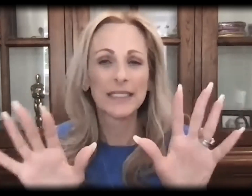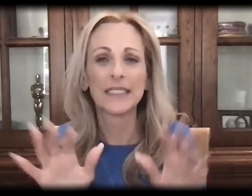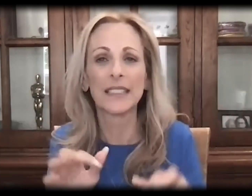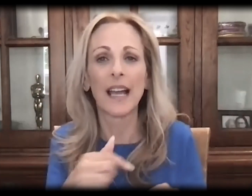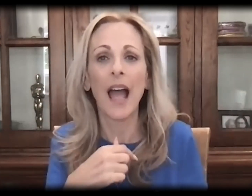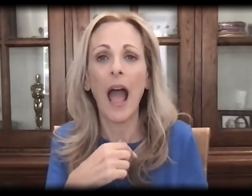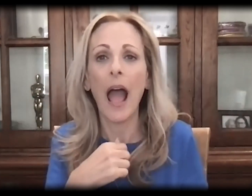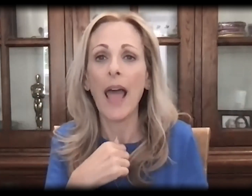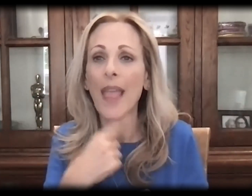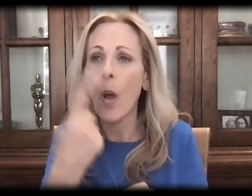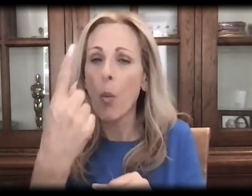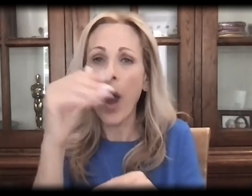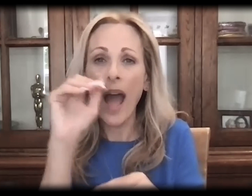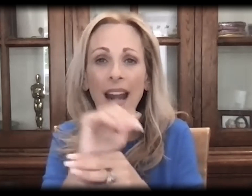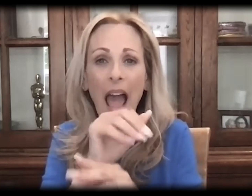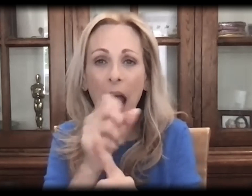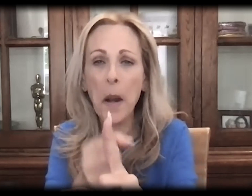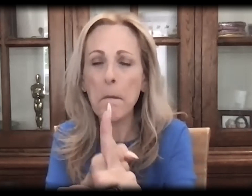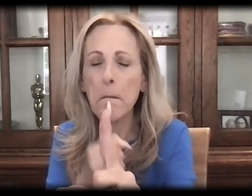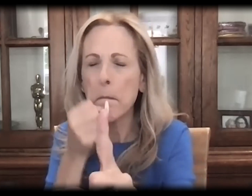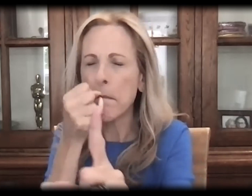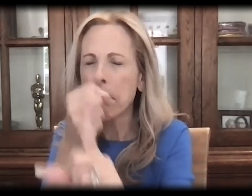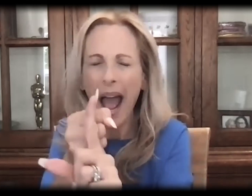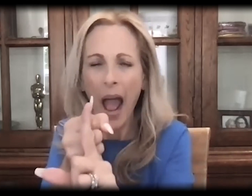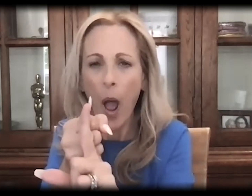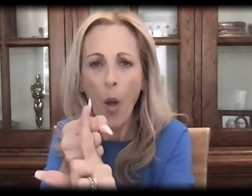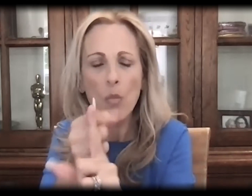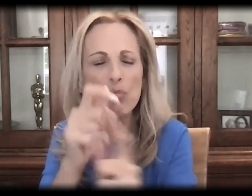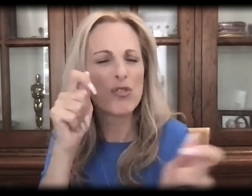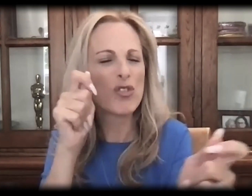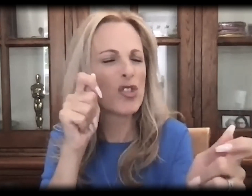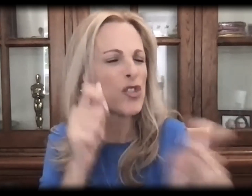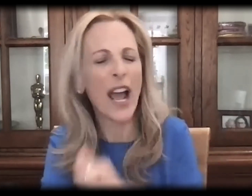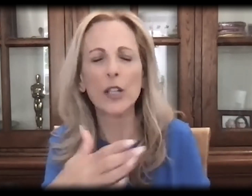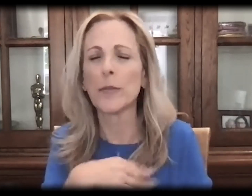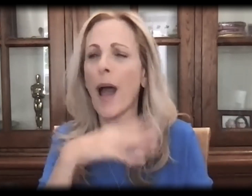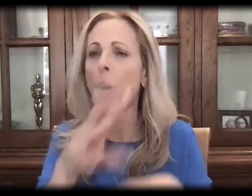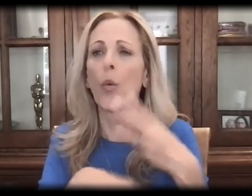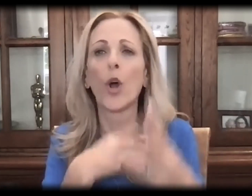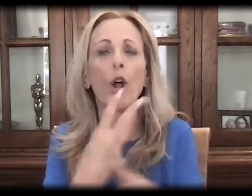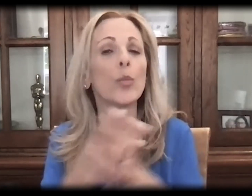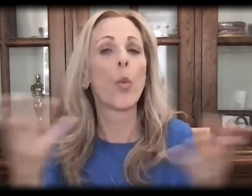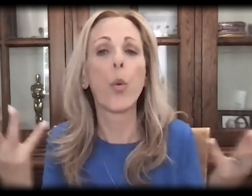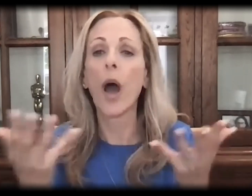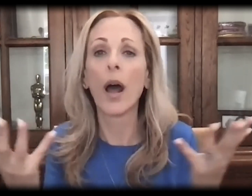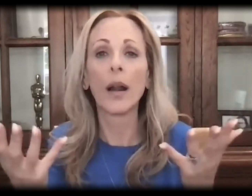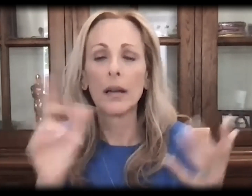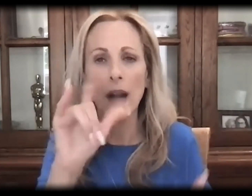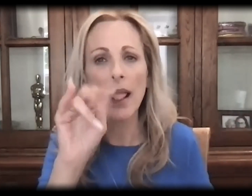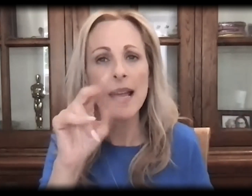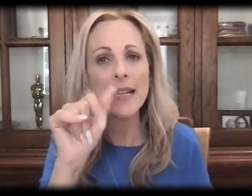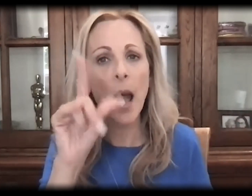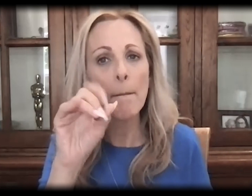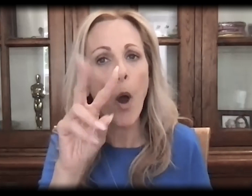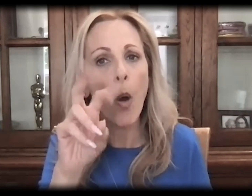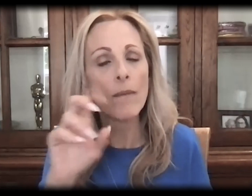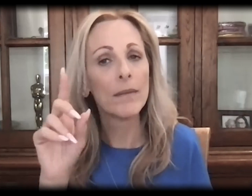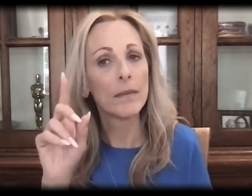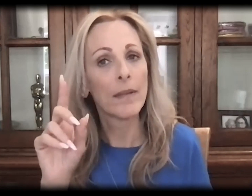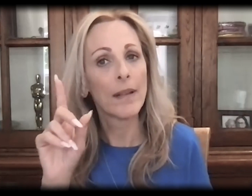even before captions, I watched it. And one night, it just so happened, my life changed overnight because there was an actress